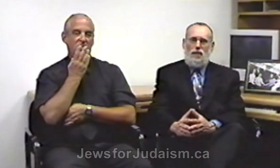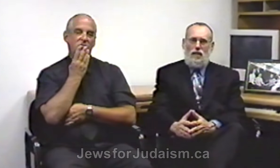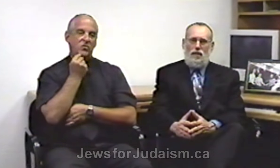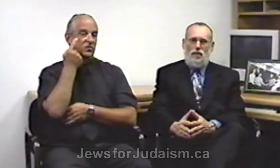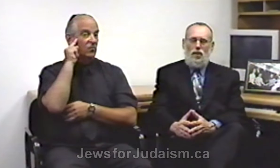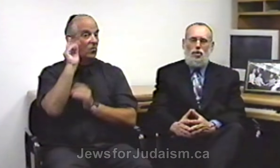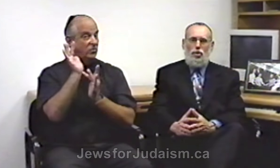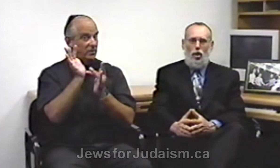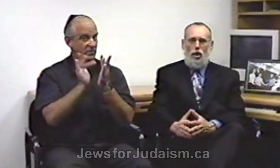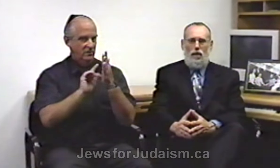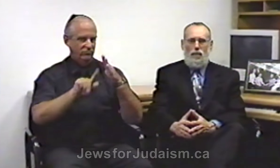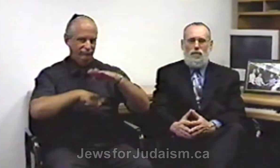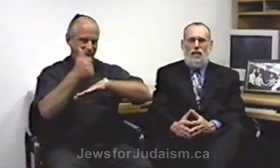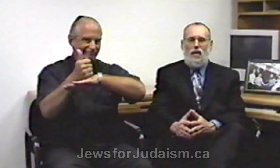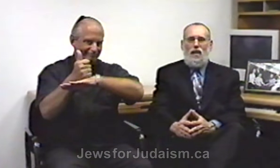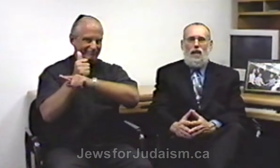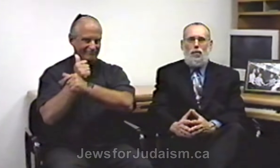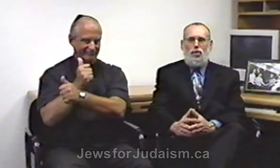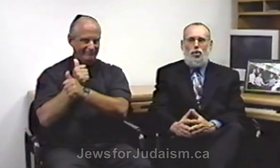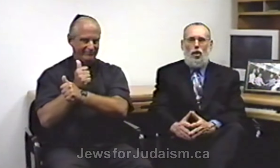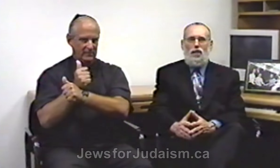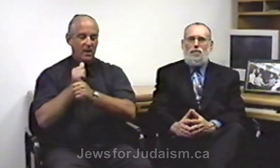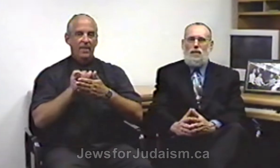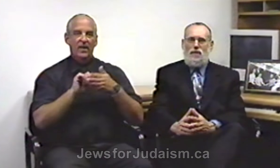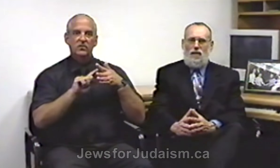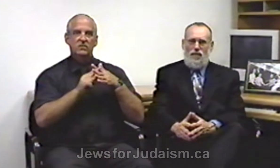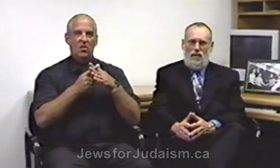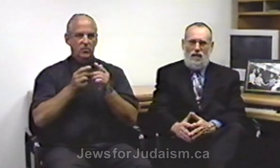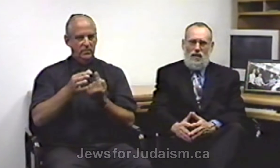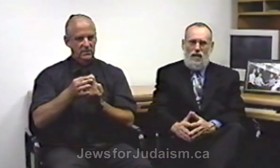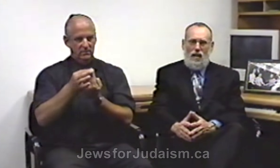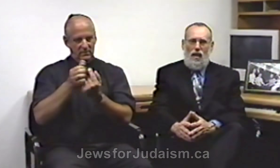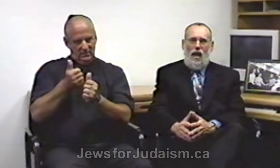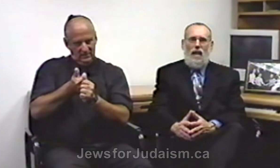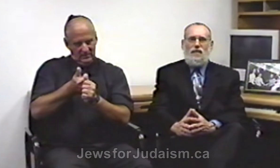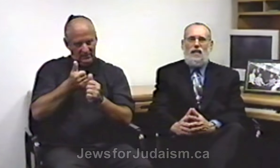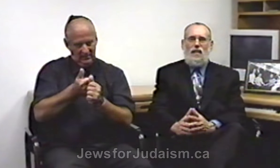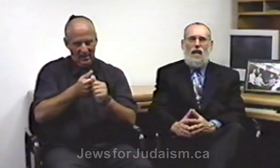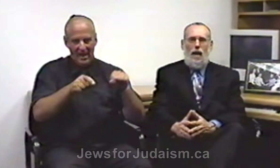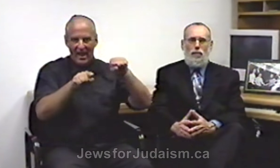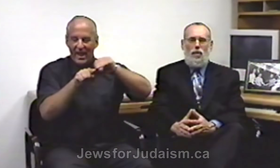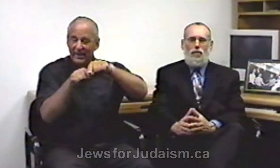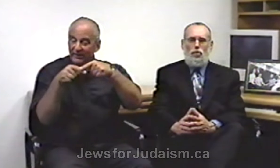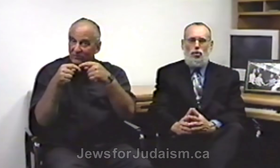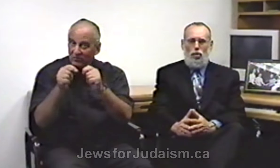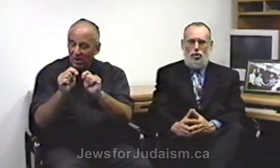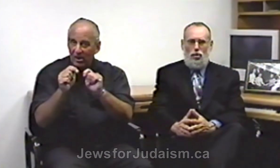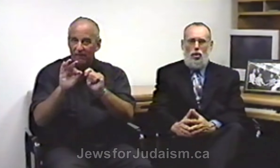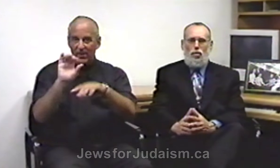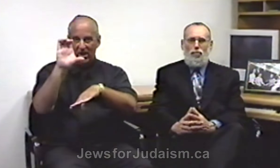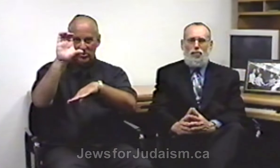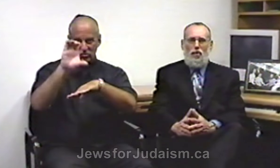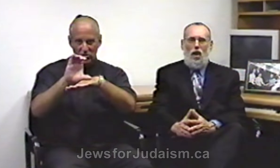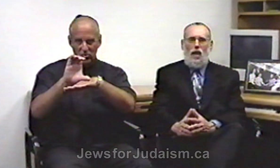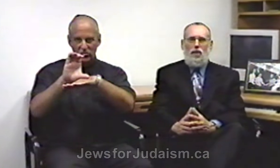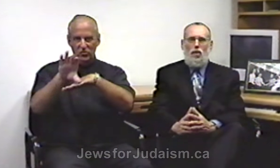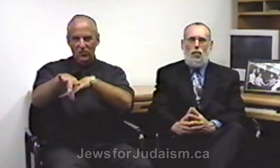Jesus started. It was started specifically as an attempt of the church to find a